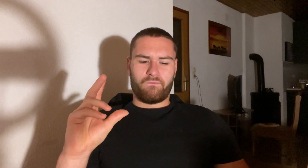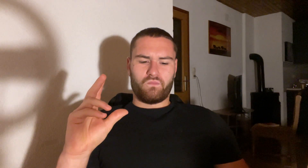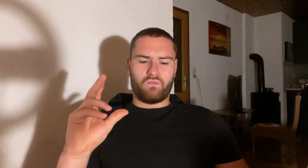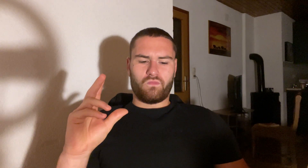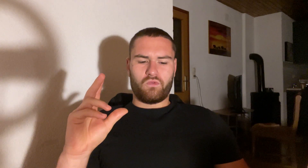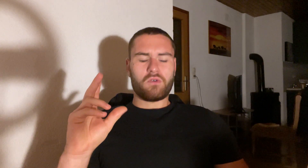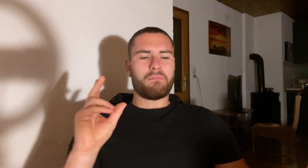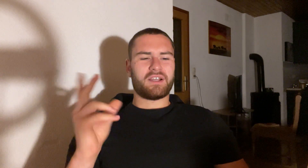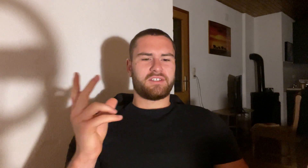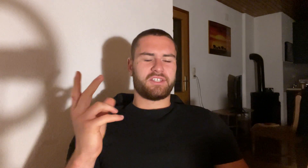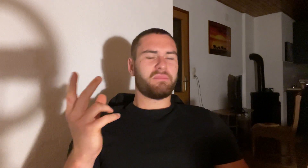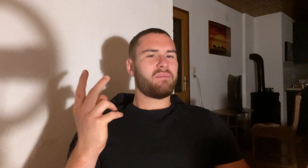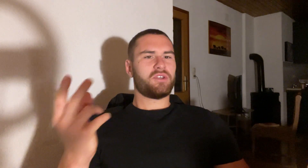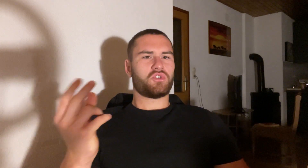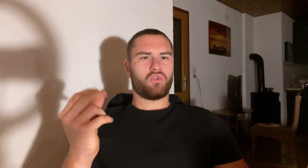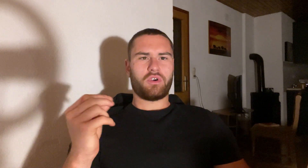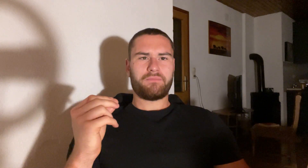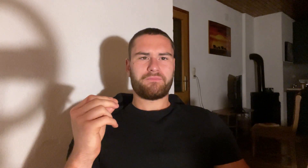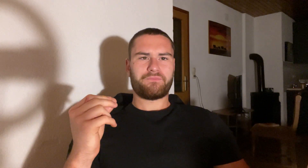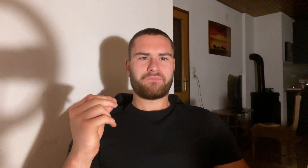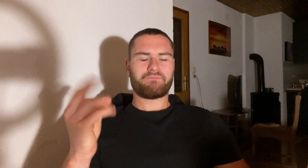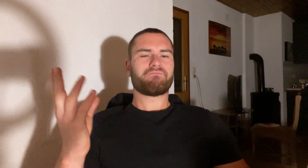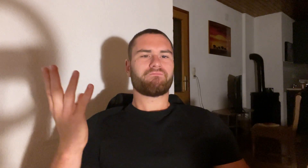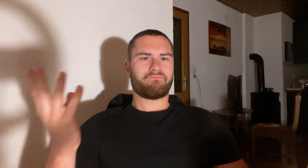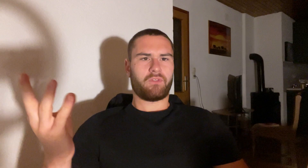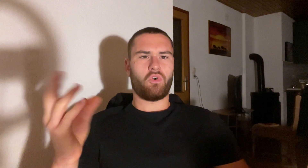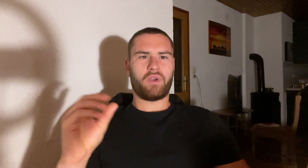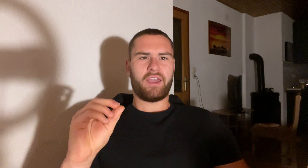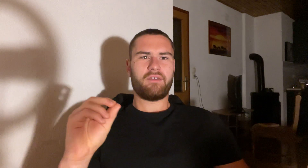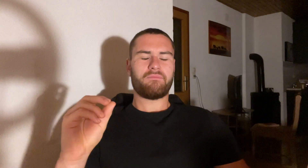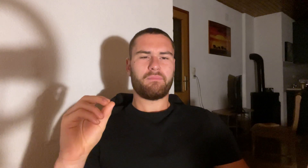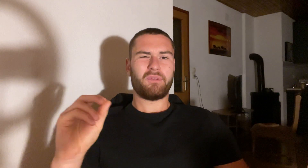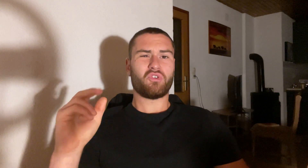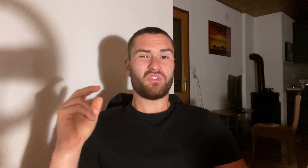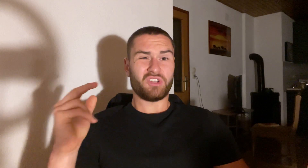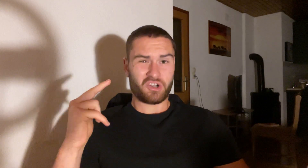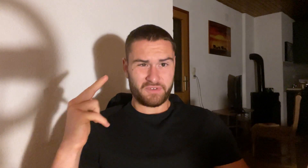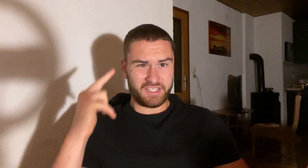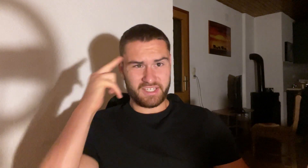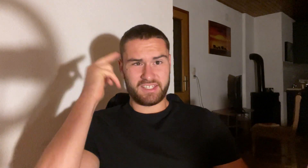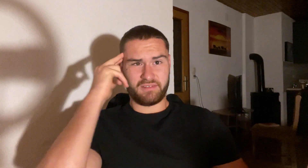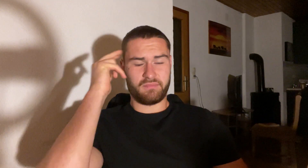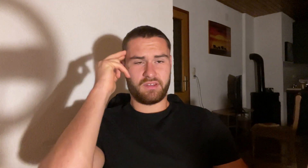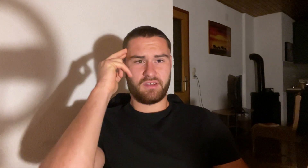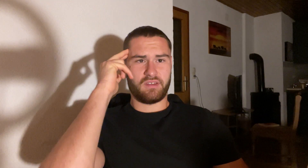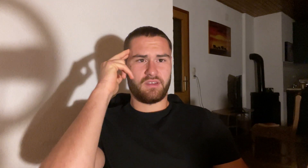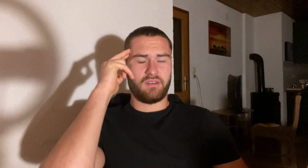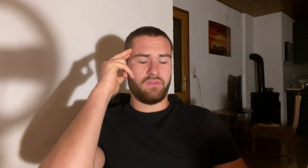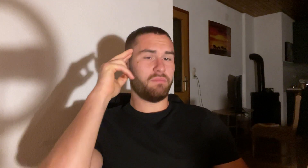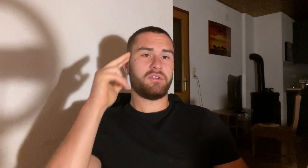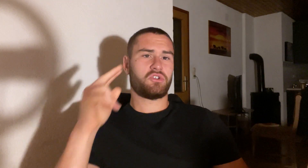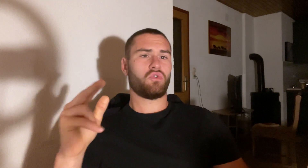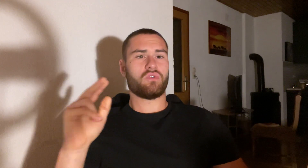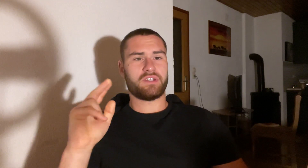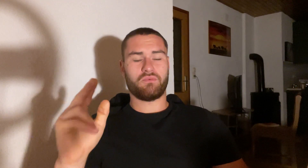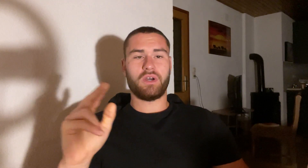Your muscles may be sore, okay, but your nervous system will be sore as well.